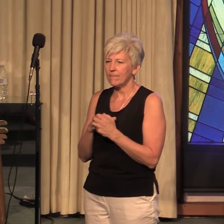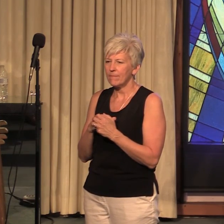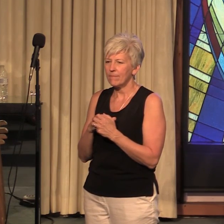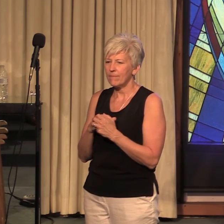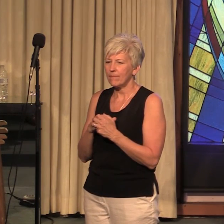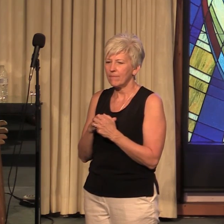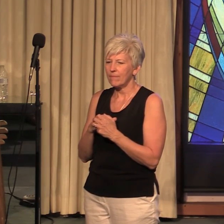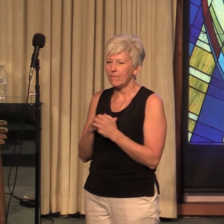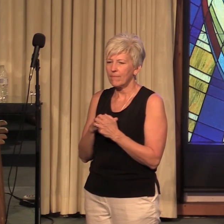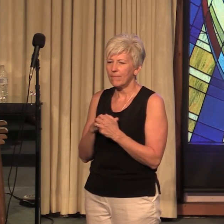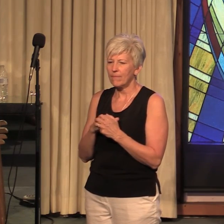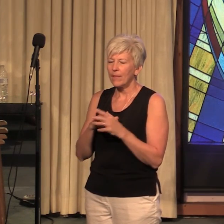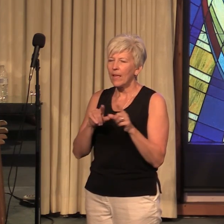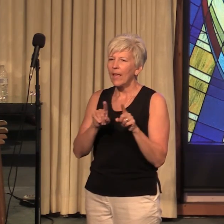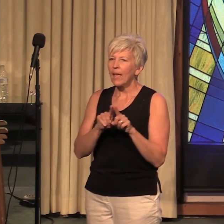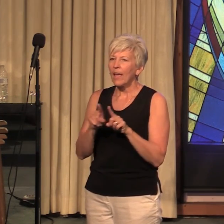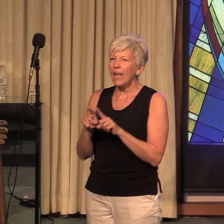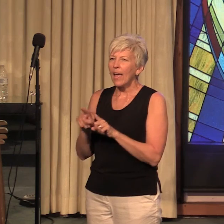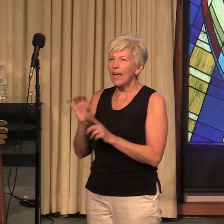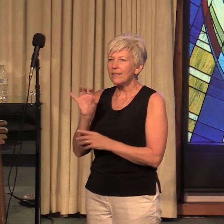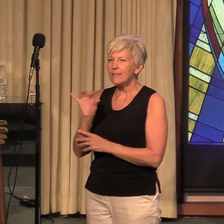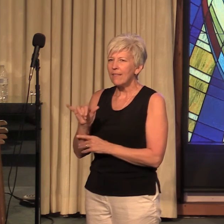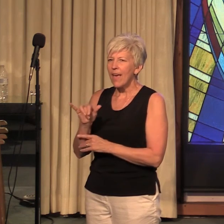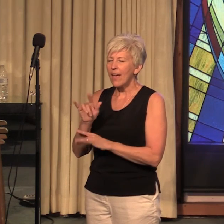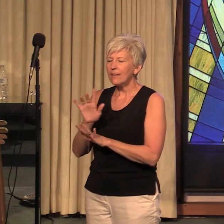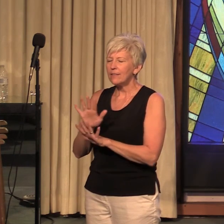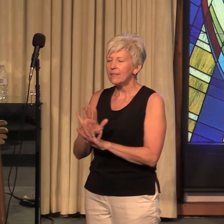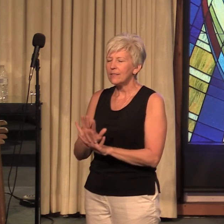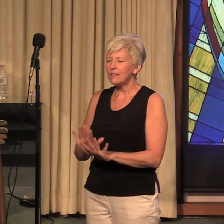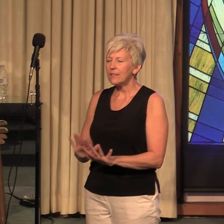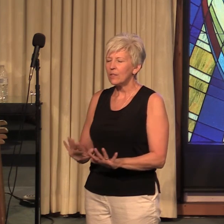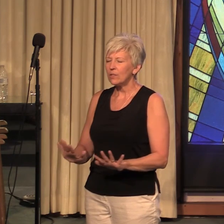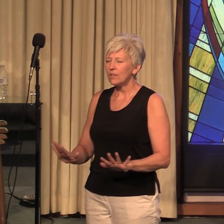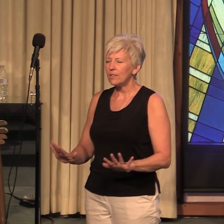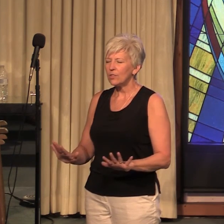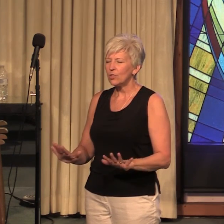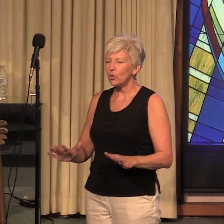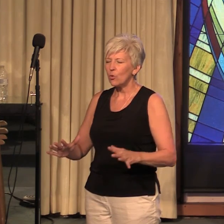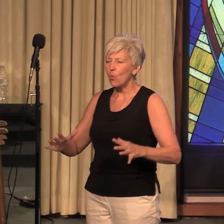as that stillness grows